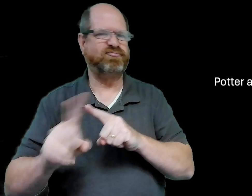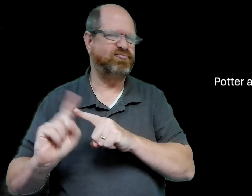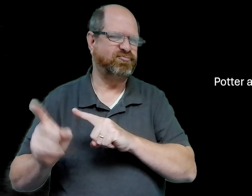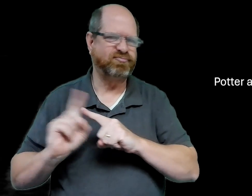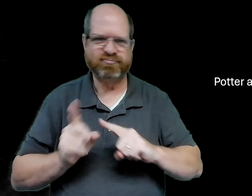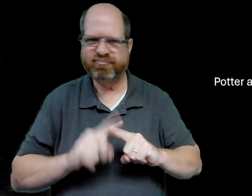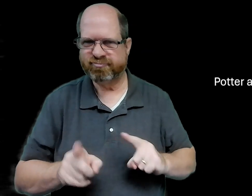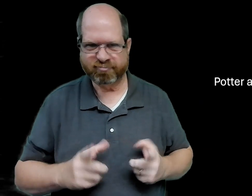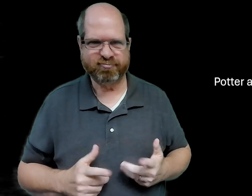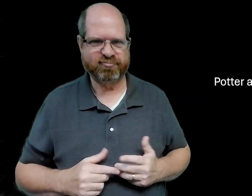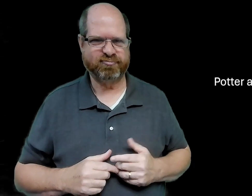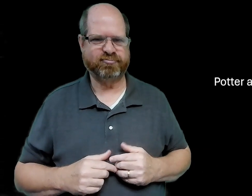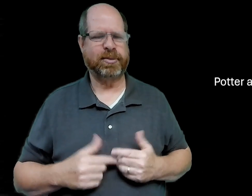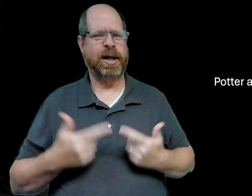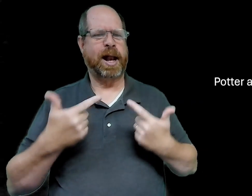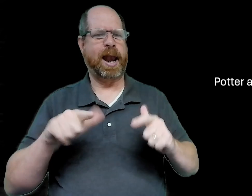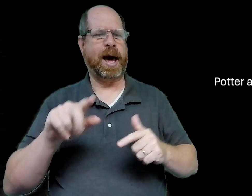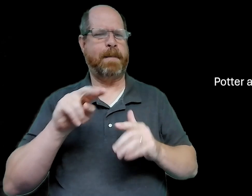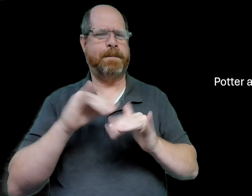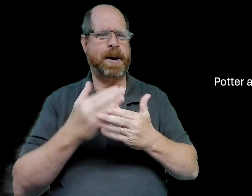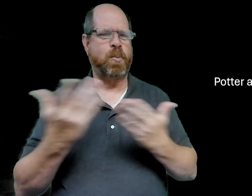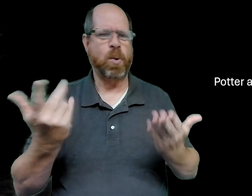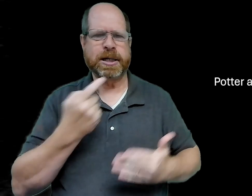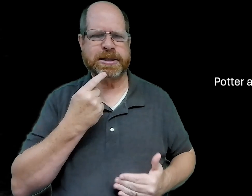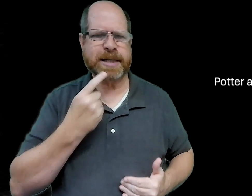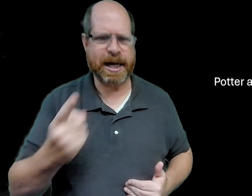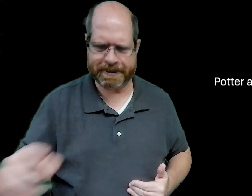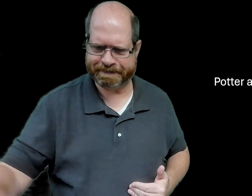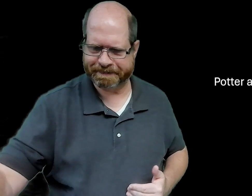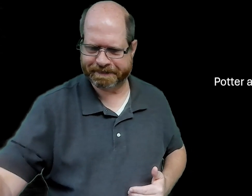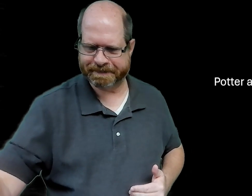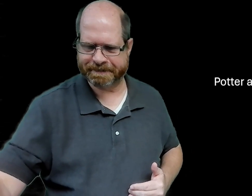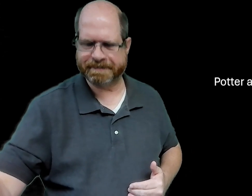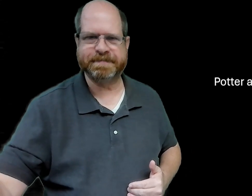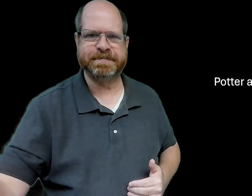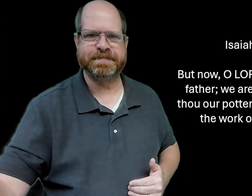all kinds of different things so what does the bible say about this